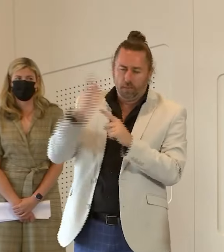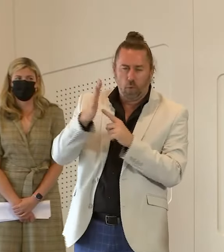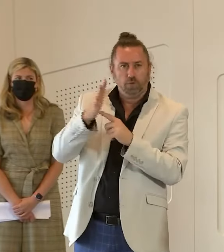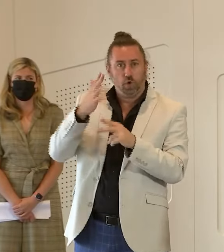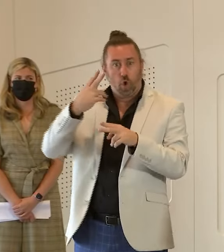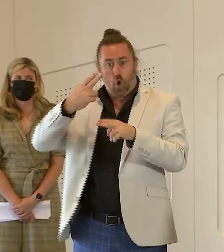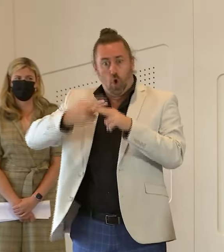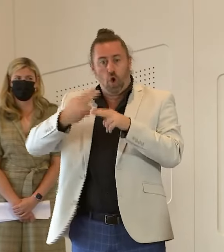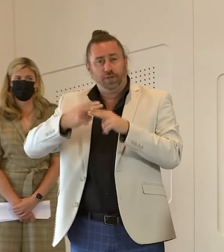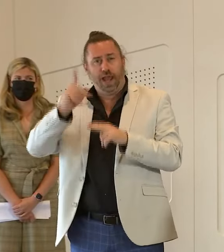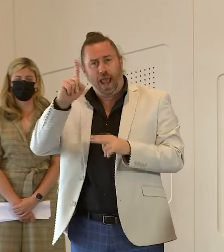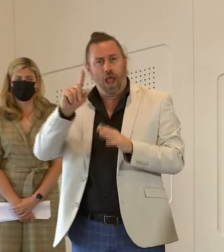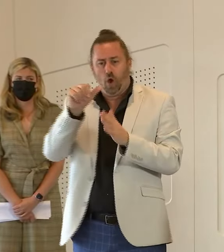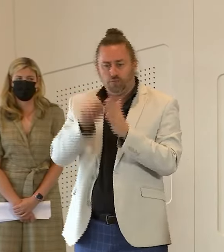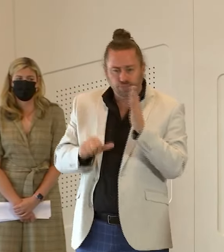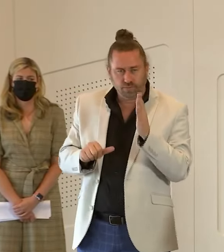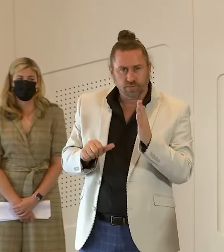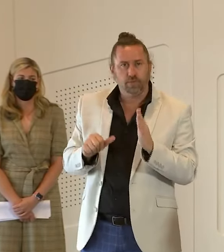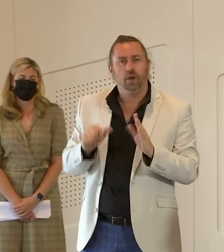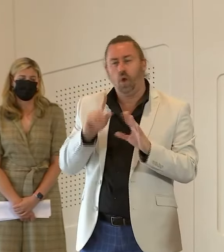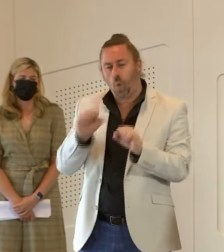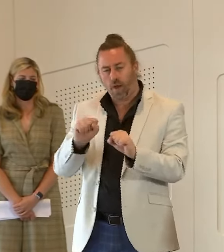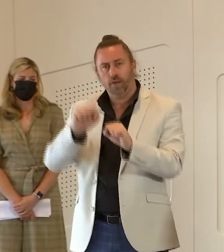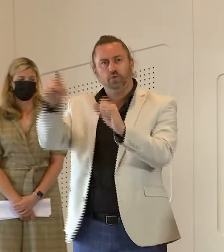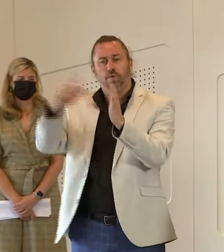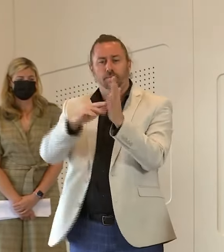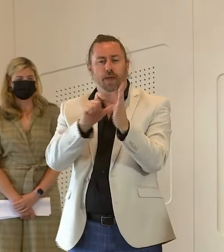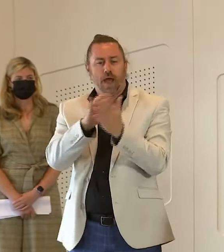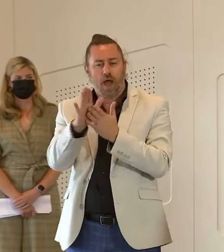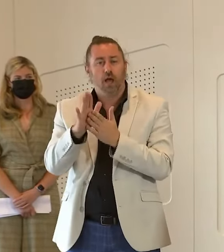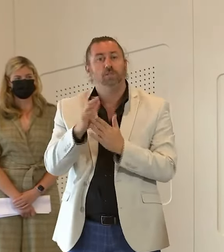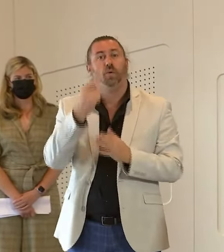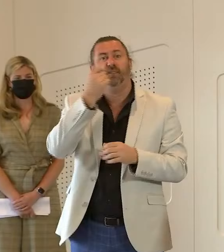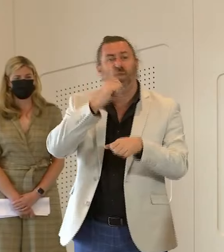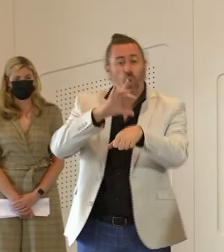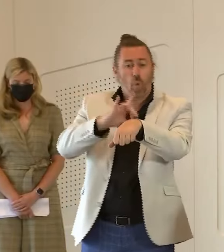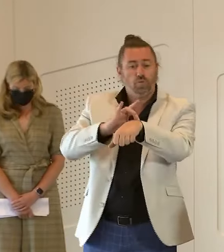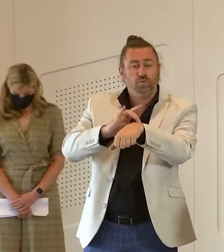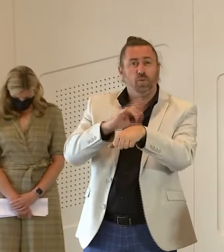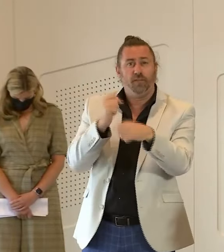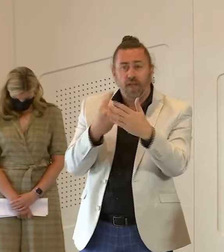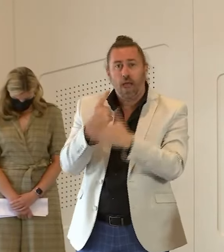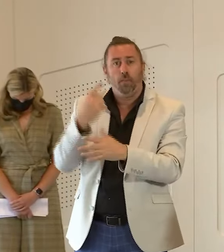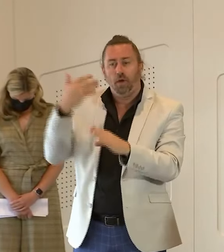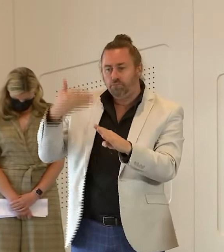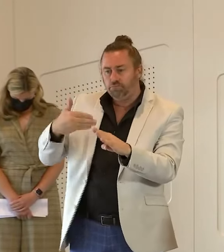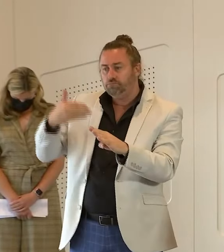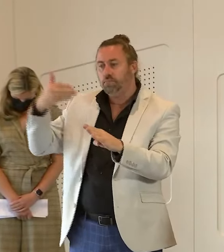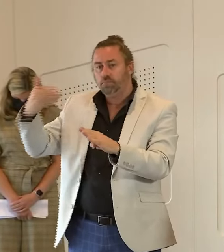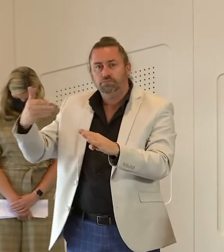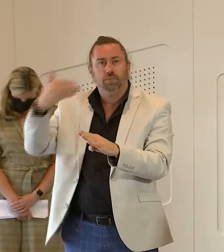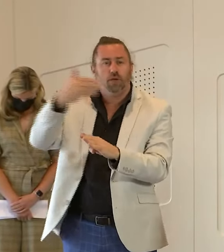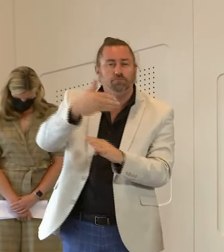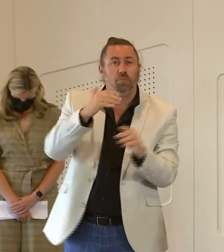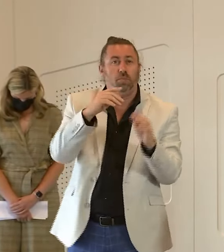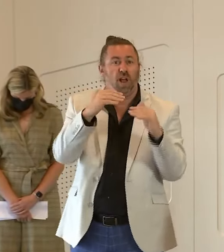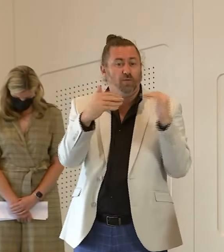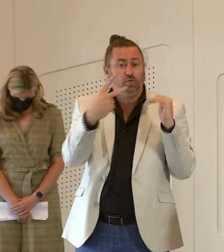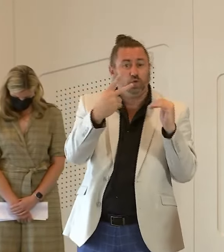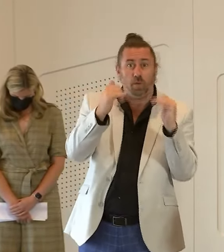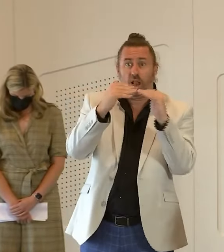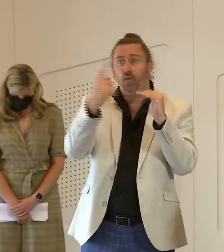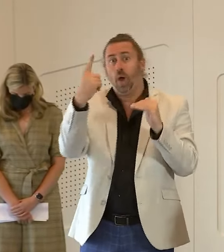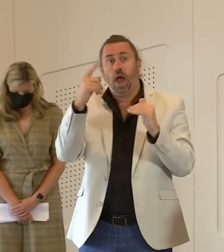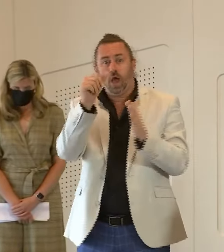individual hospitals and hhs's are also from time to time having to suspend some other surgeries whether it's category two or